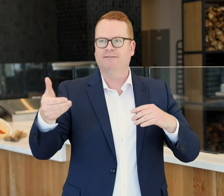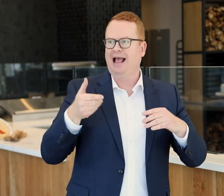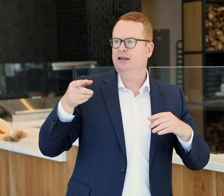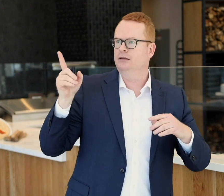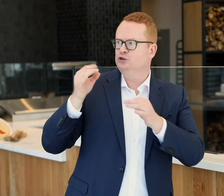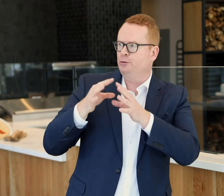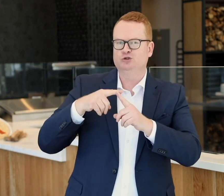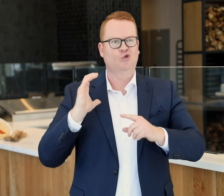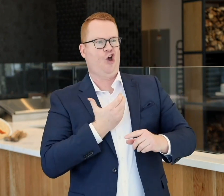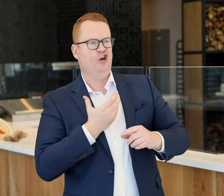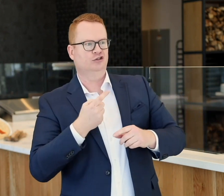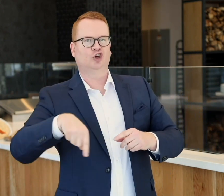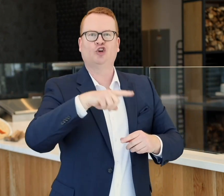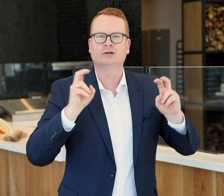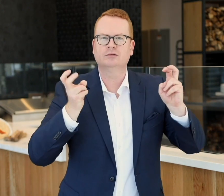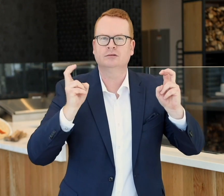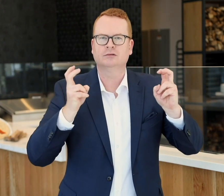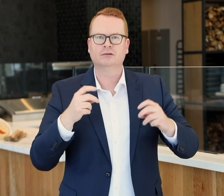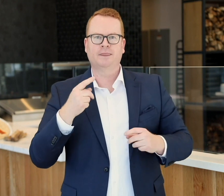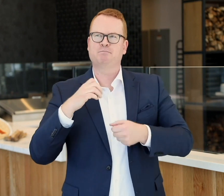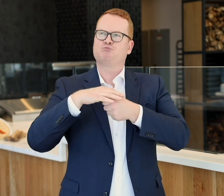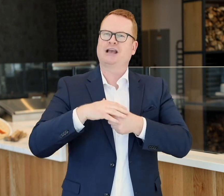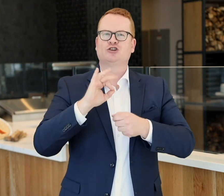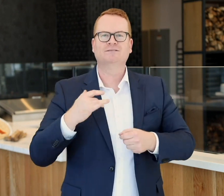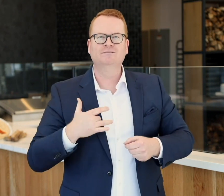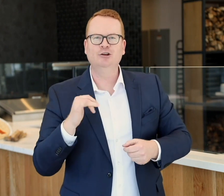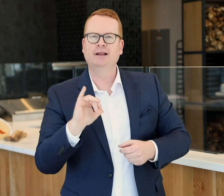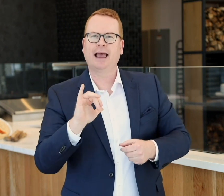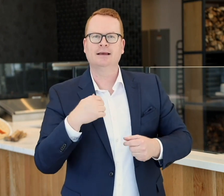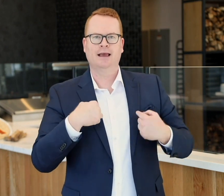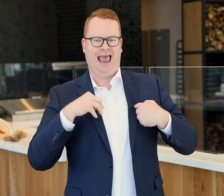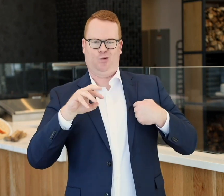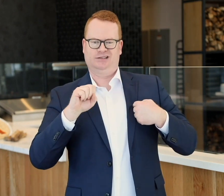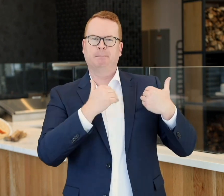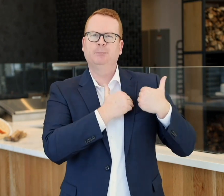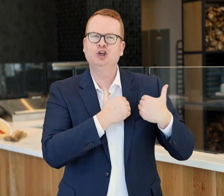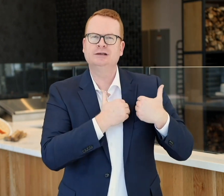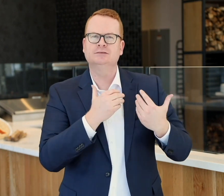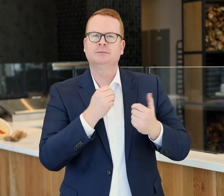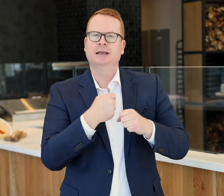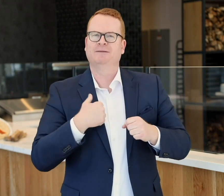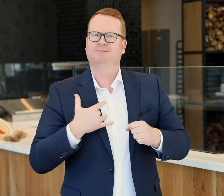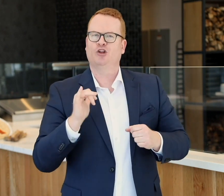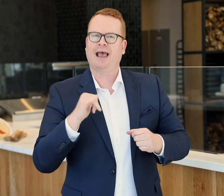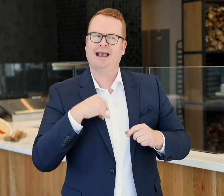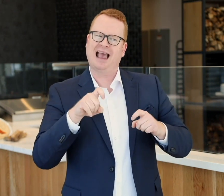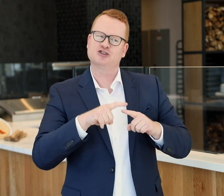interpreter into our circle. This pressure of being a burden made me feel like I had to